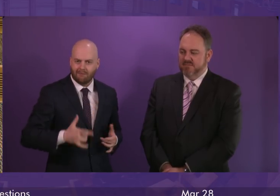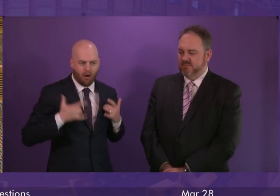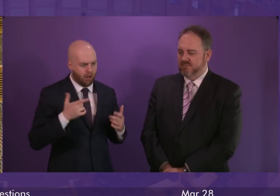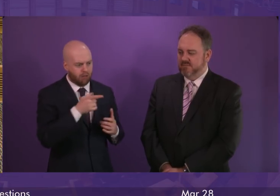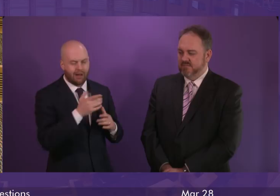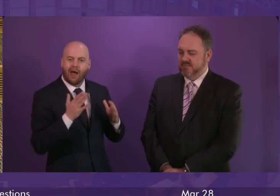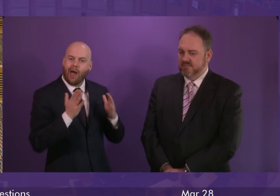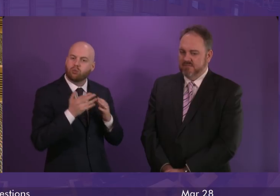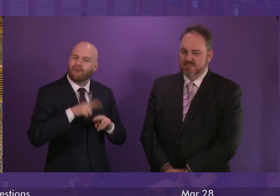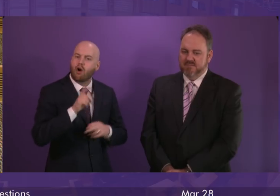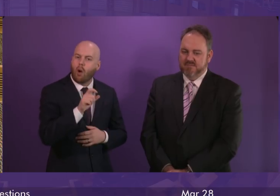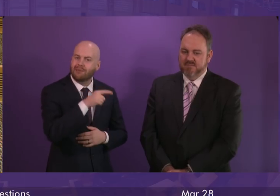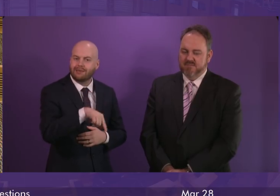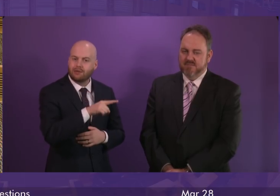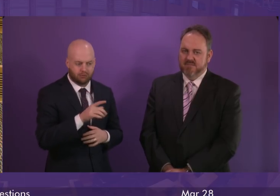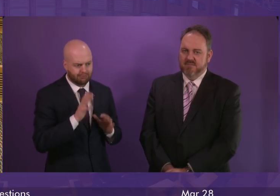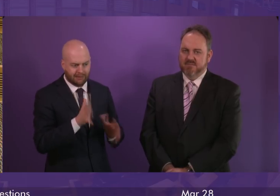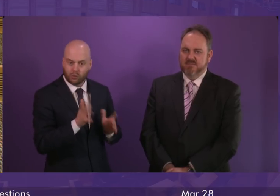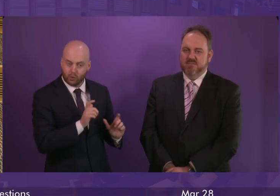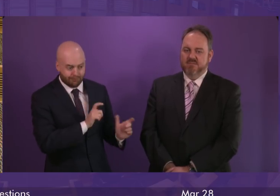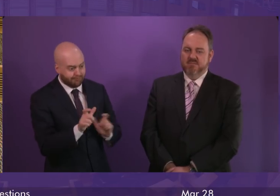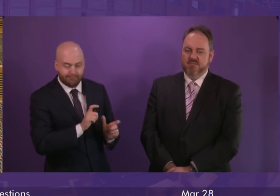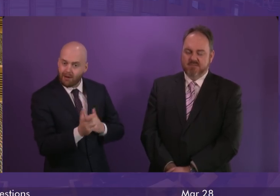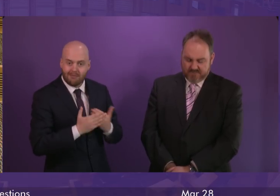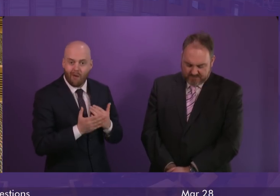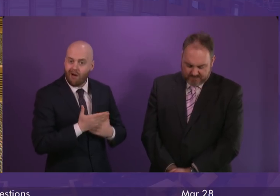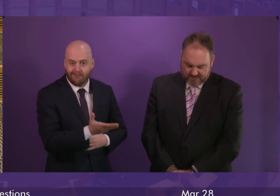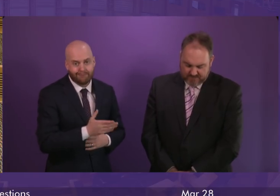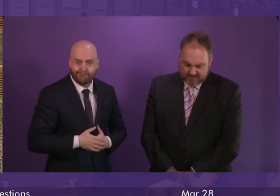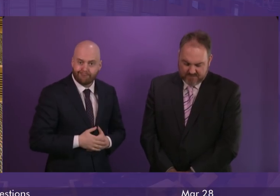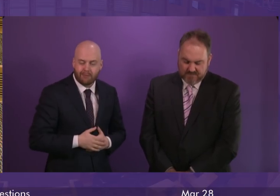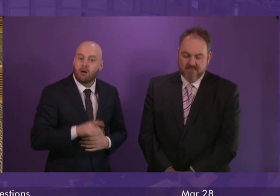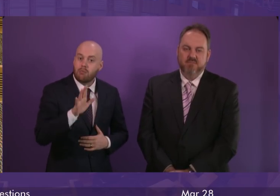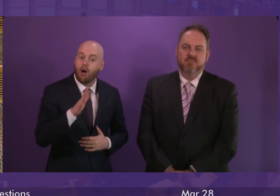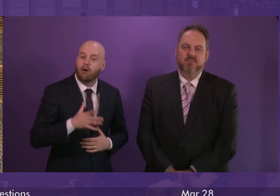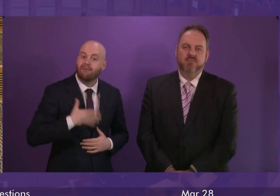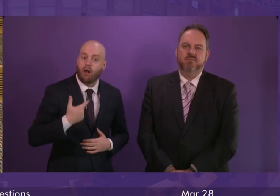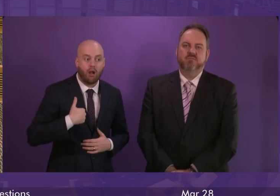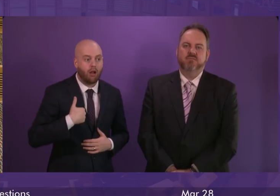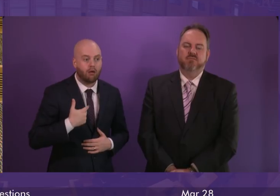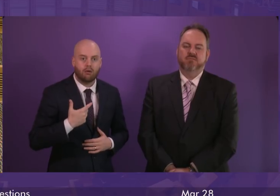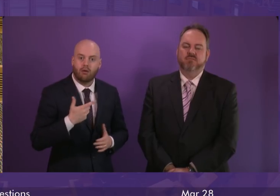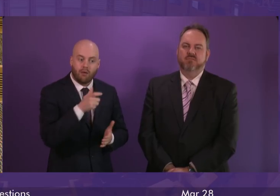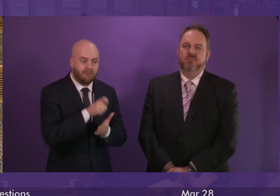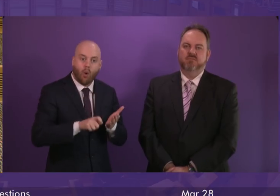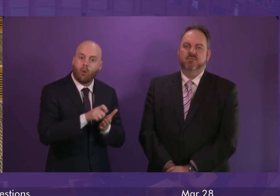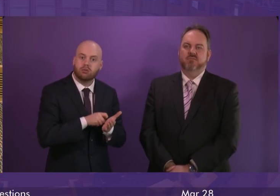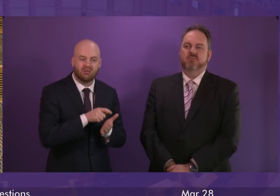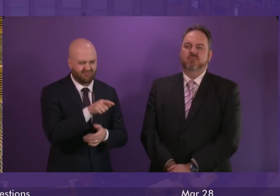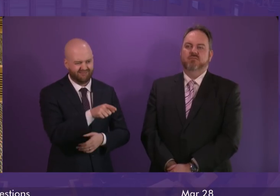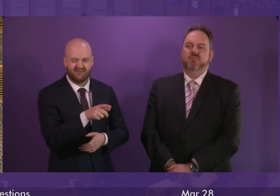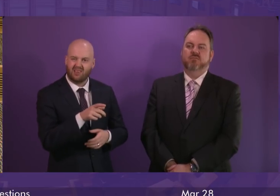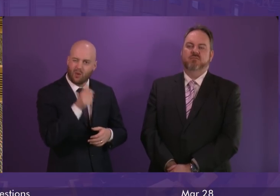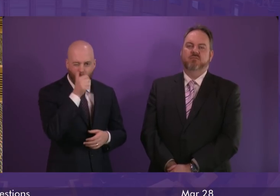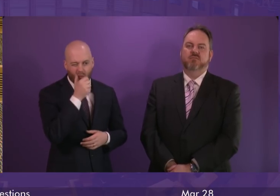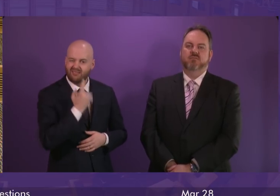forward with into next week. And no, I don't think the thing to do now is to vote for a bad deal, a bad deal that